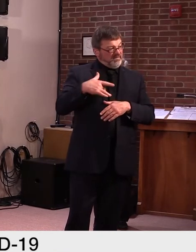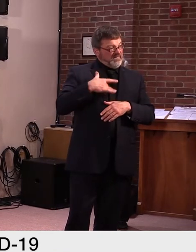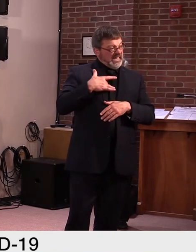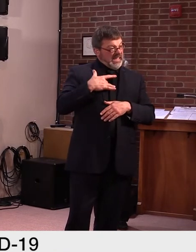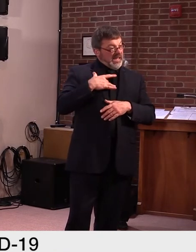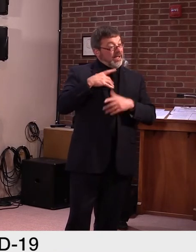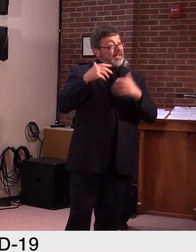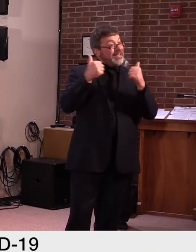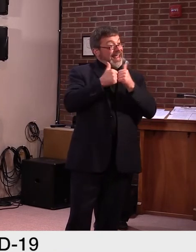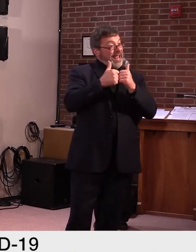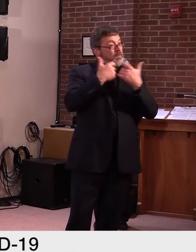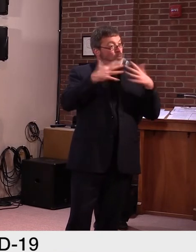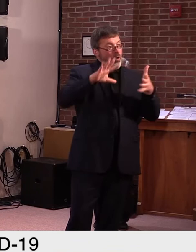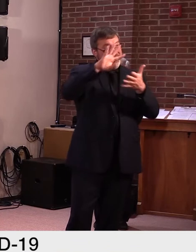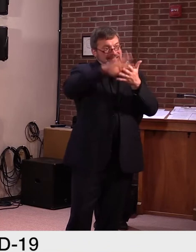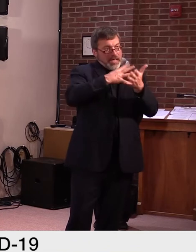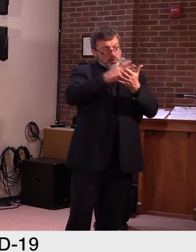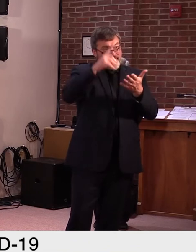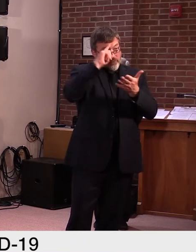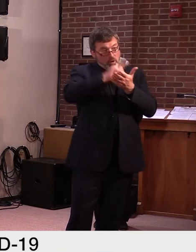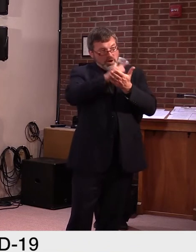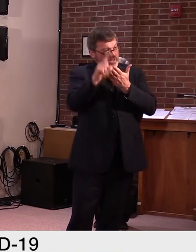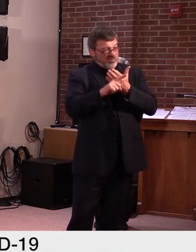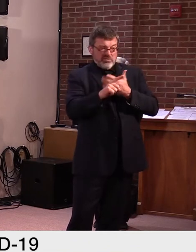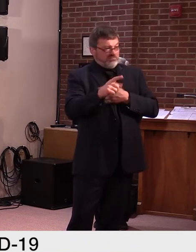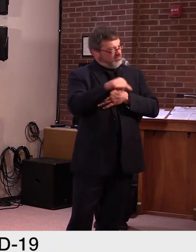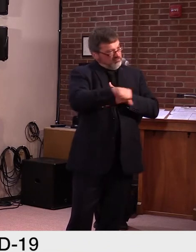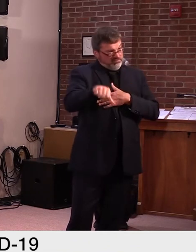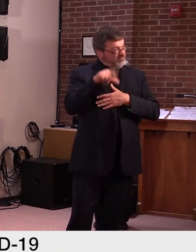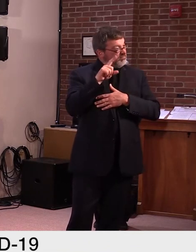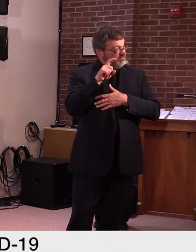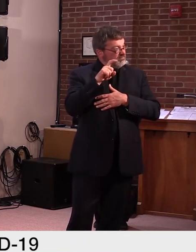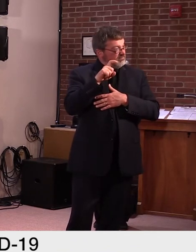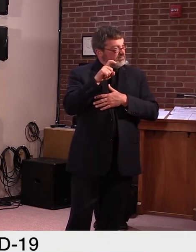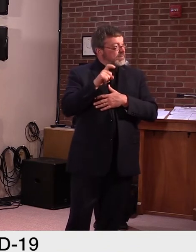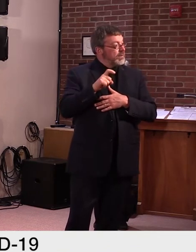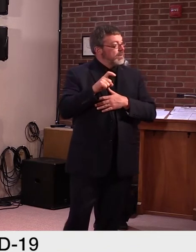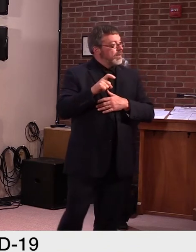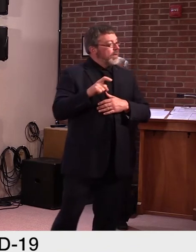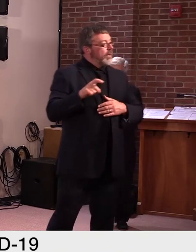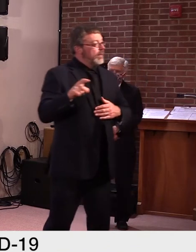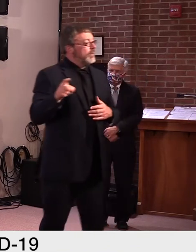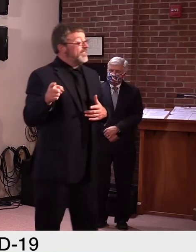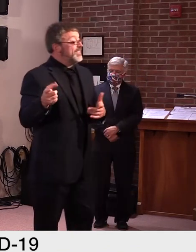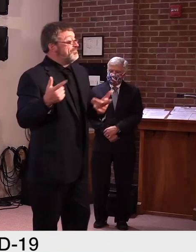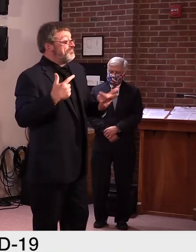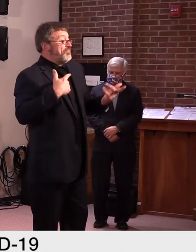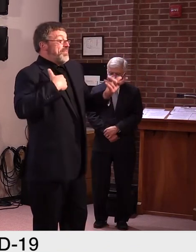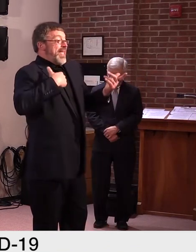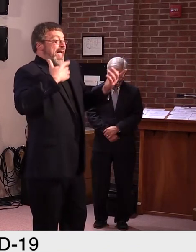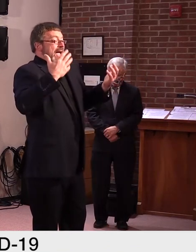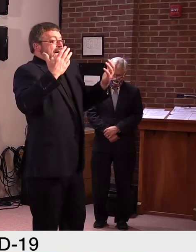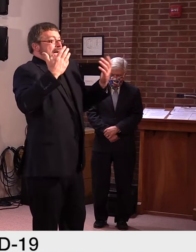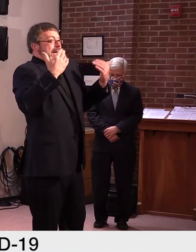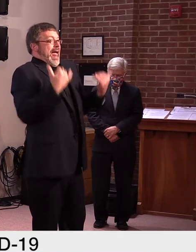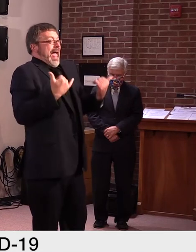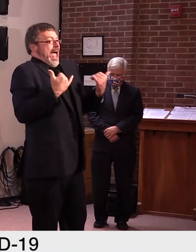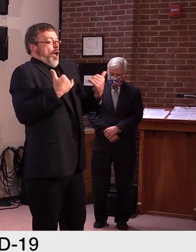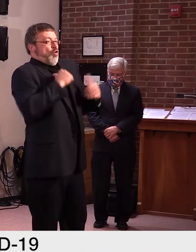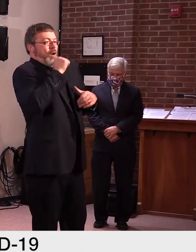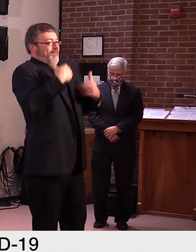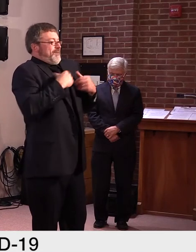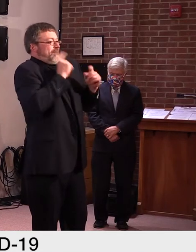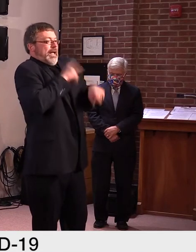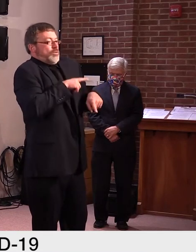Uh, if we're able to provide that next week, I hope we might be able to, but at this point, I don't have anything further to access. Okay,